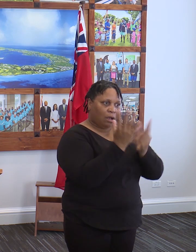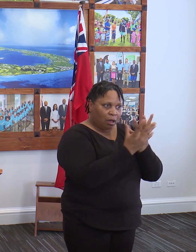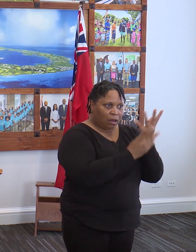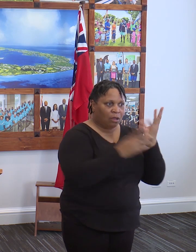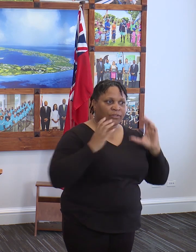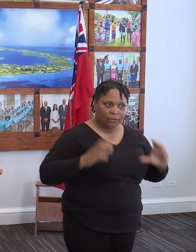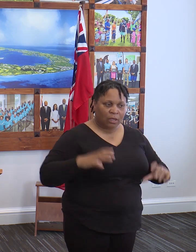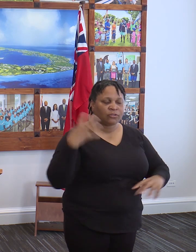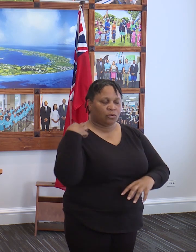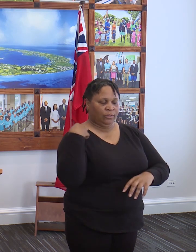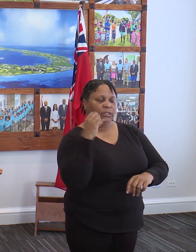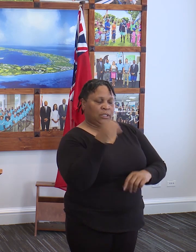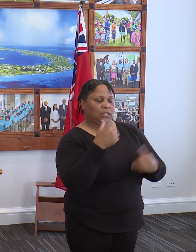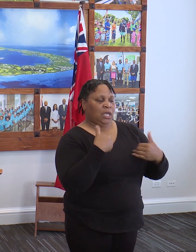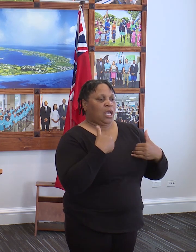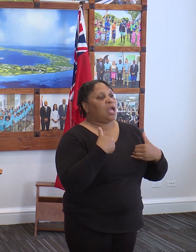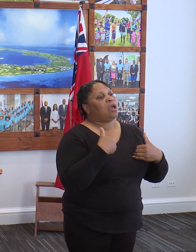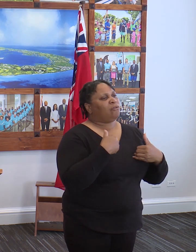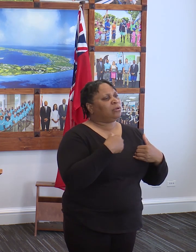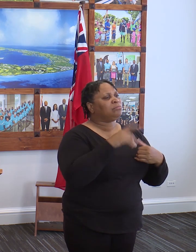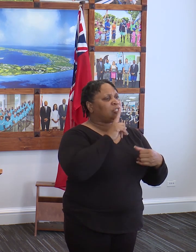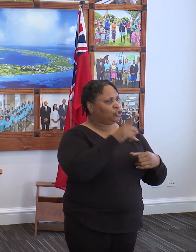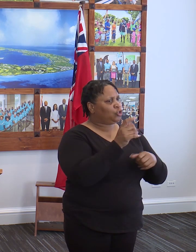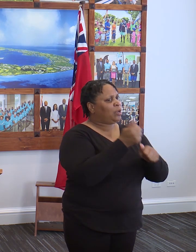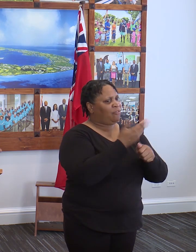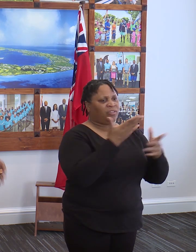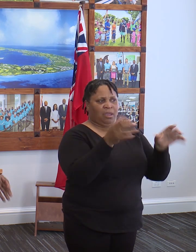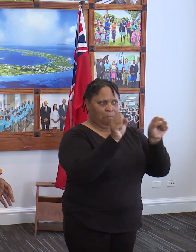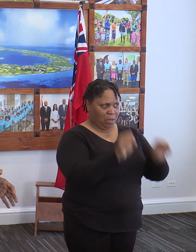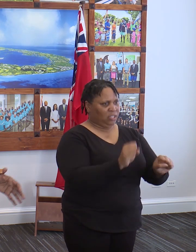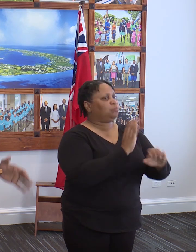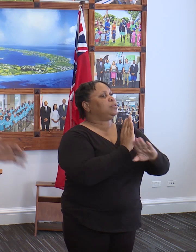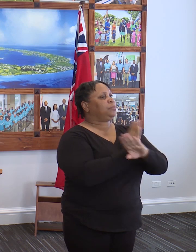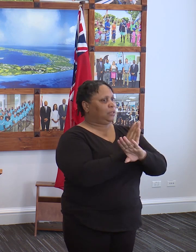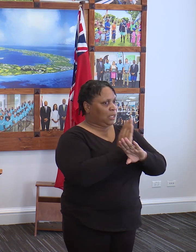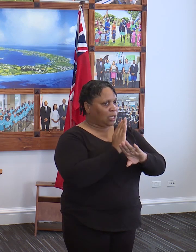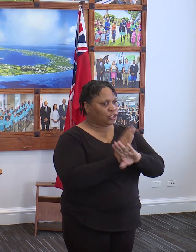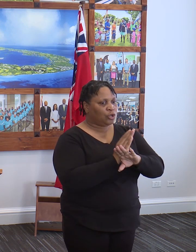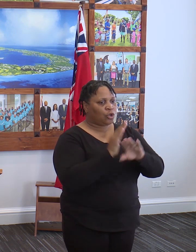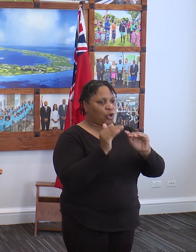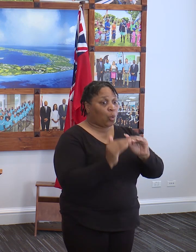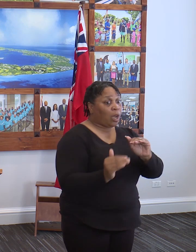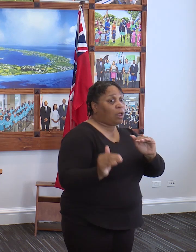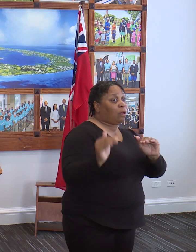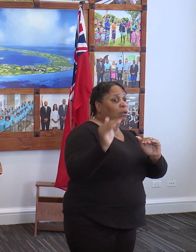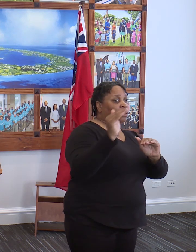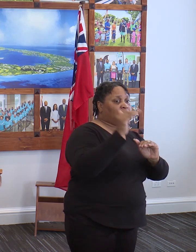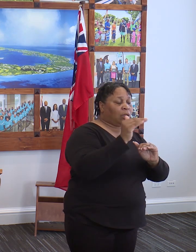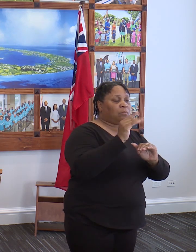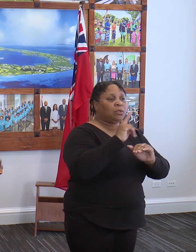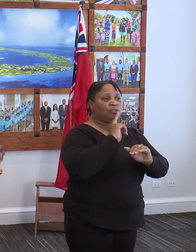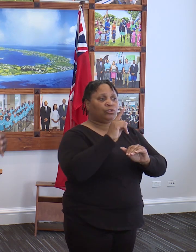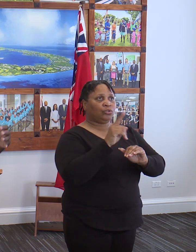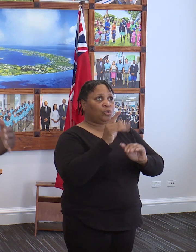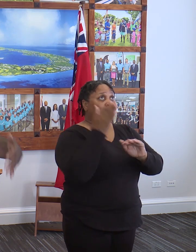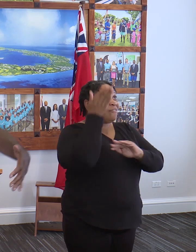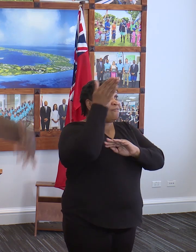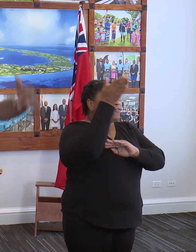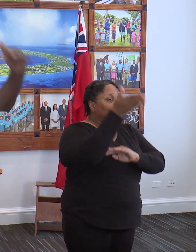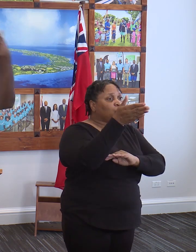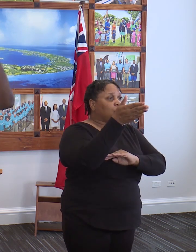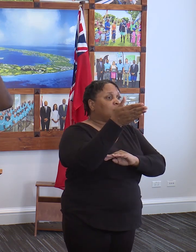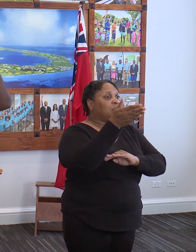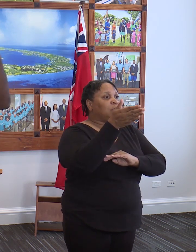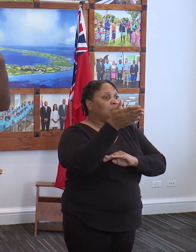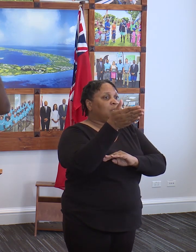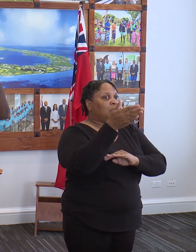other equipment. We believe that we are doing everything possible to protect them. We are going a further step to allay any fears in the not-too-distant future to make